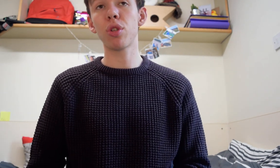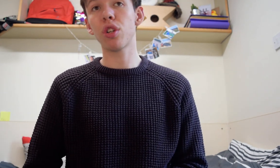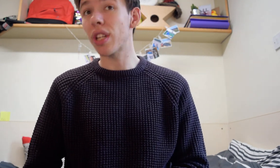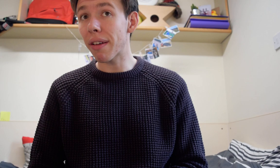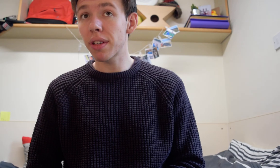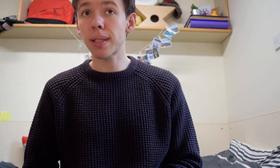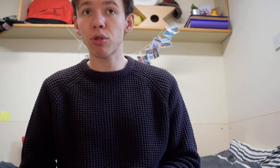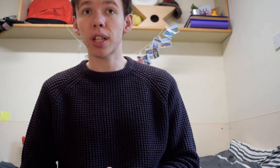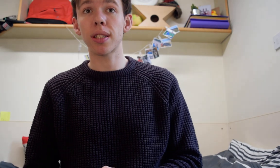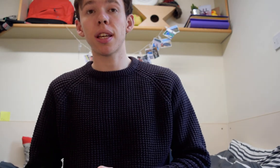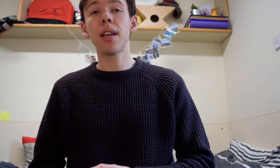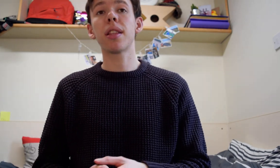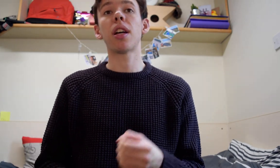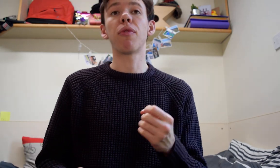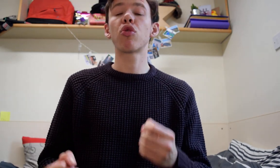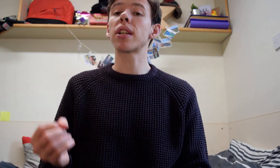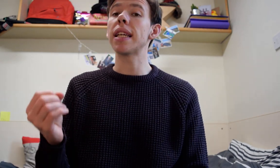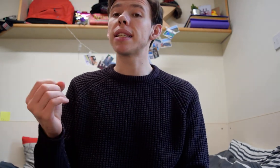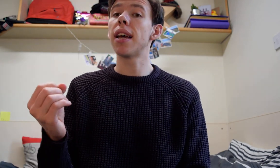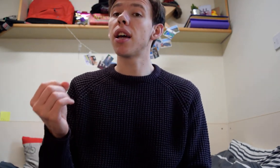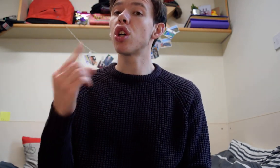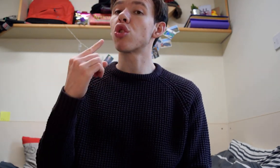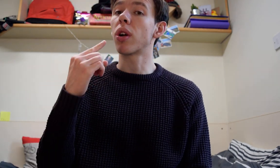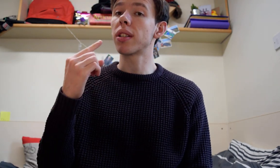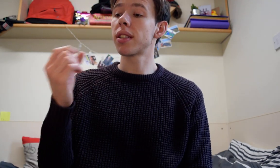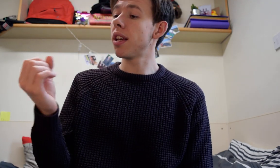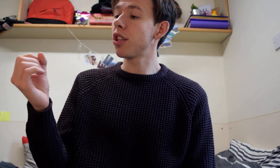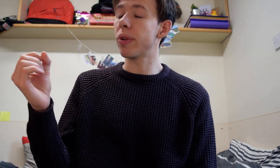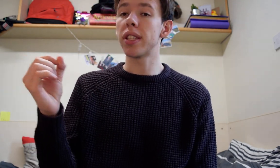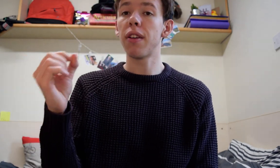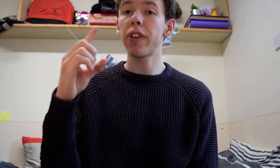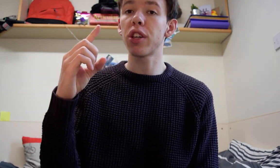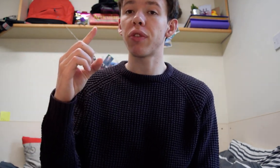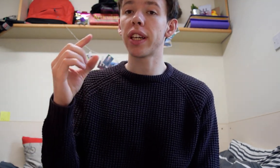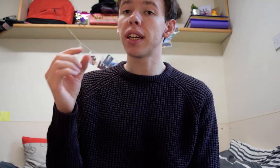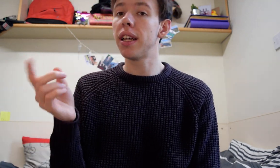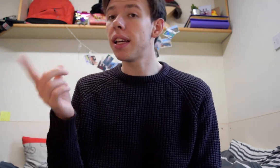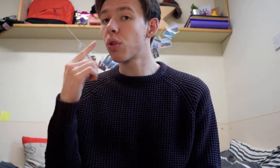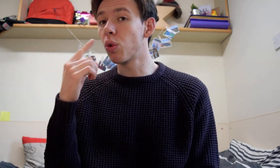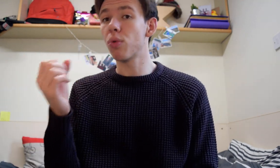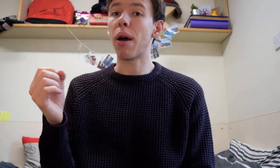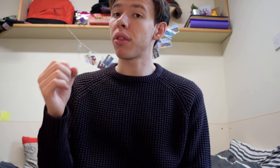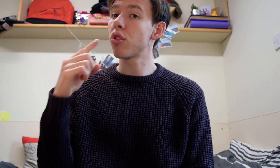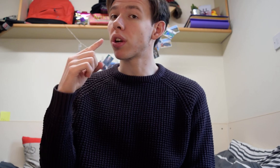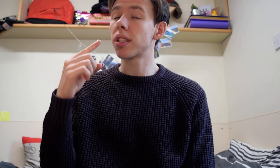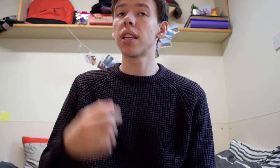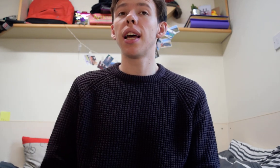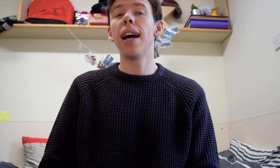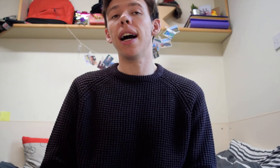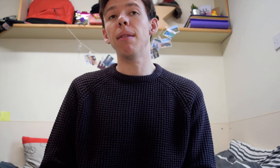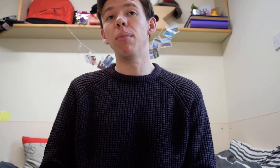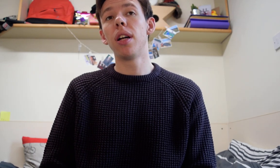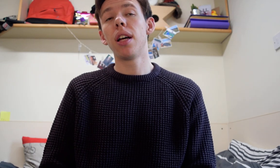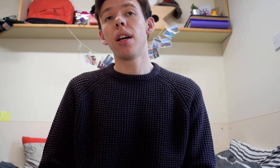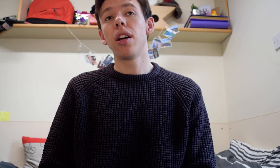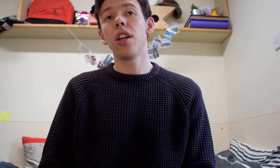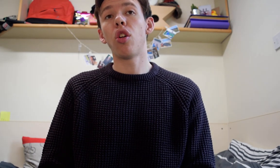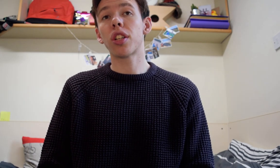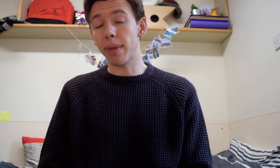you could have some drugs the sign for drugs is drugs so it's flicking your finger towards your mouth drugs not to be